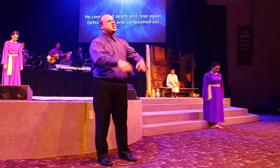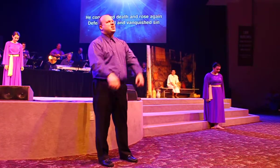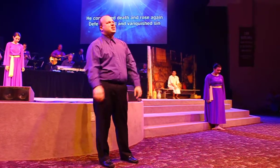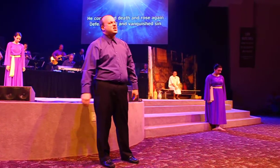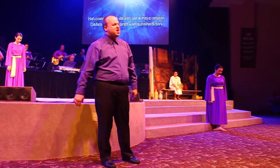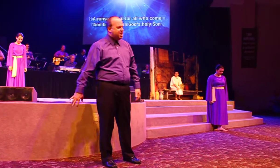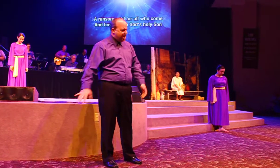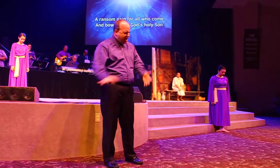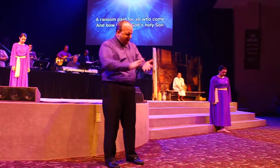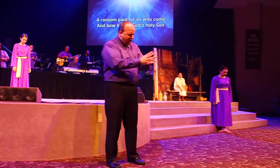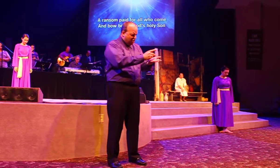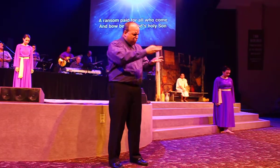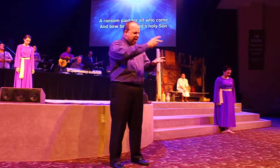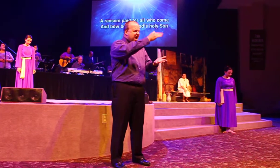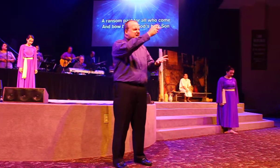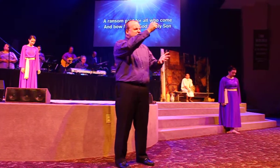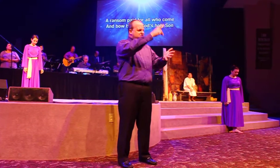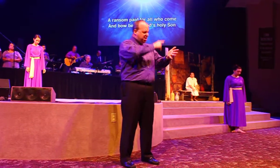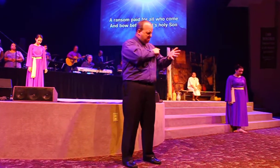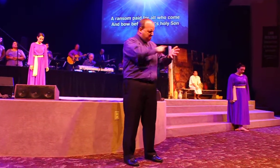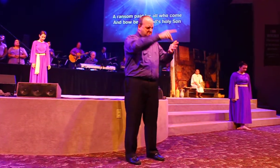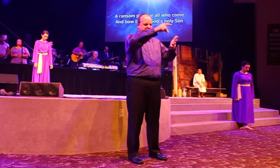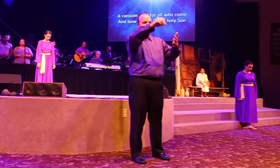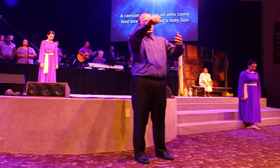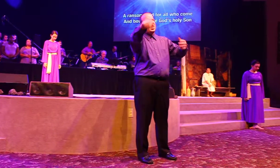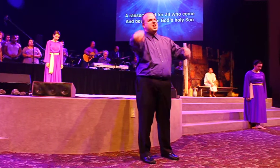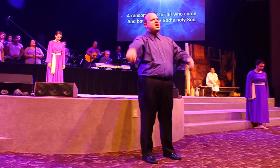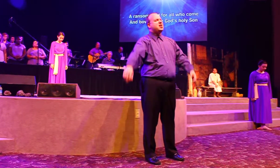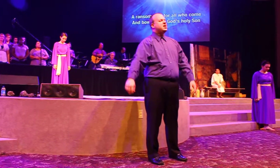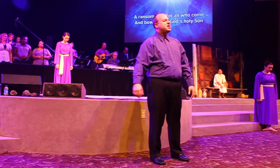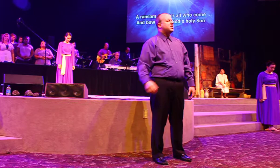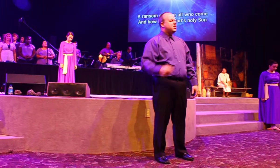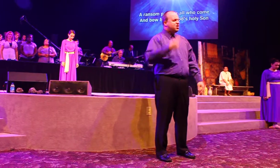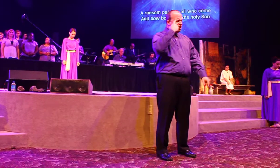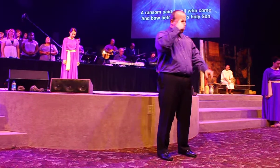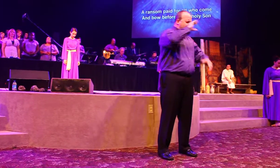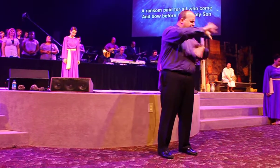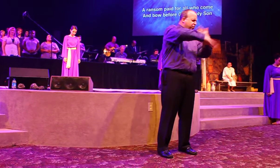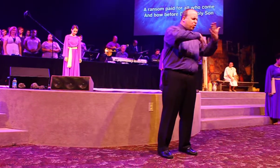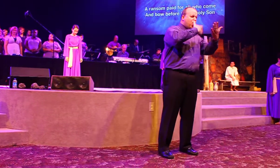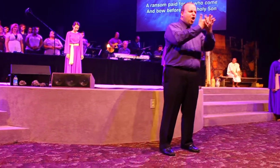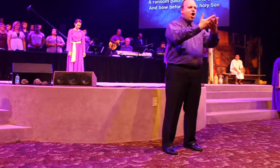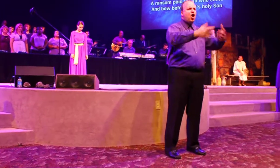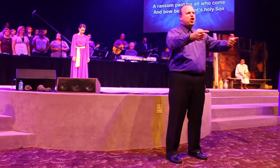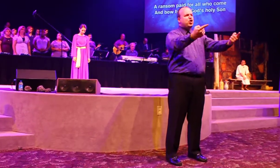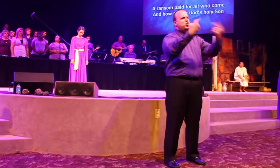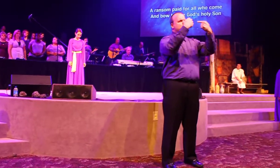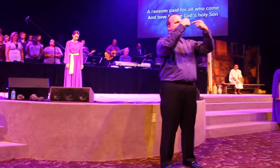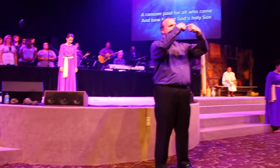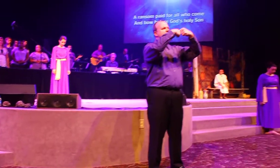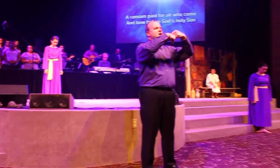around something And all people,